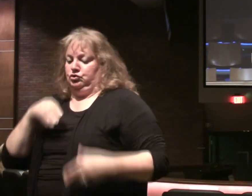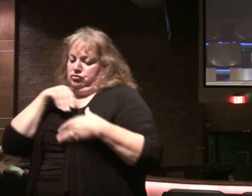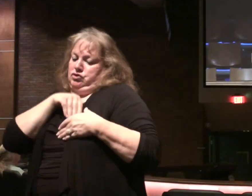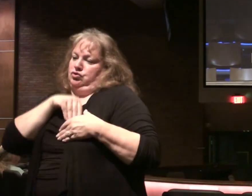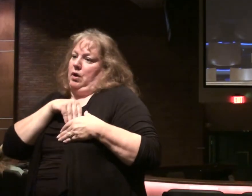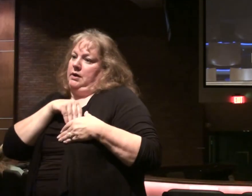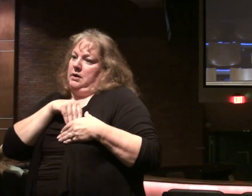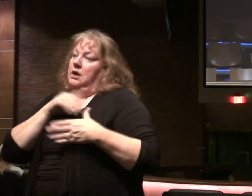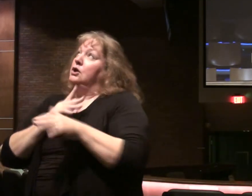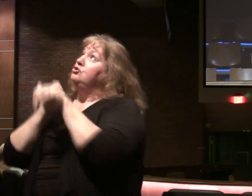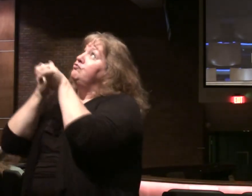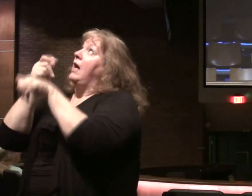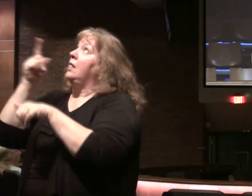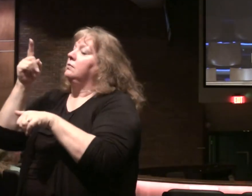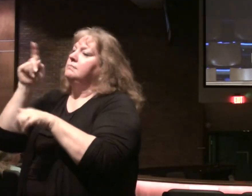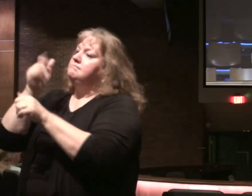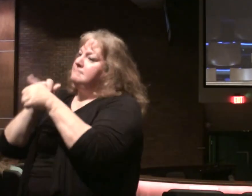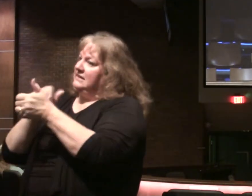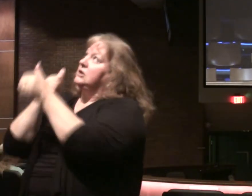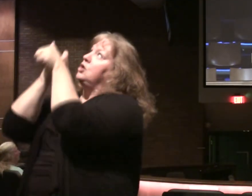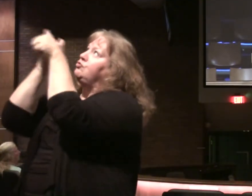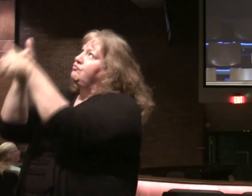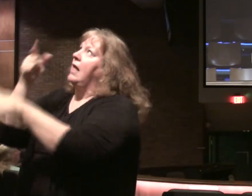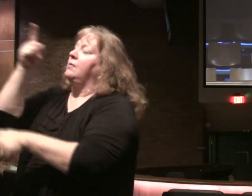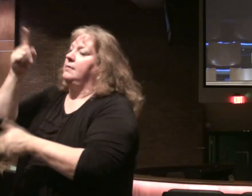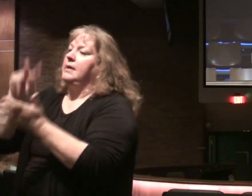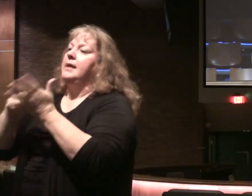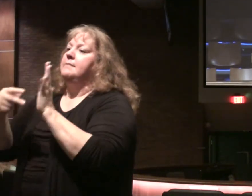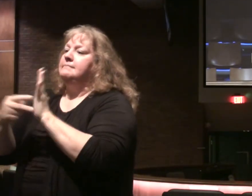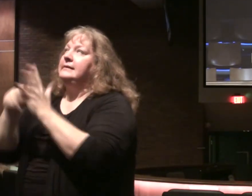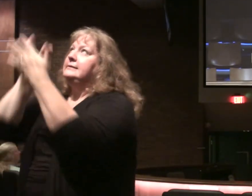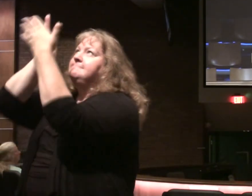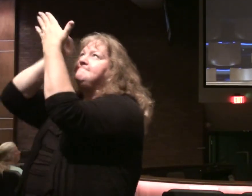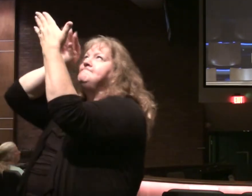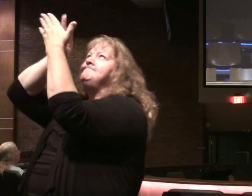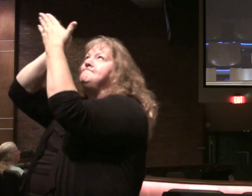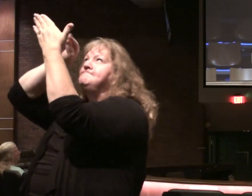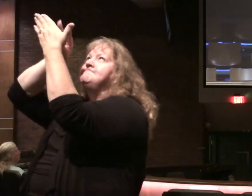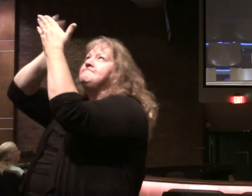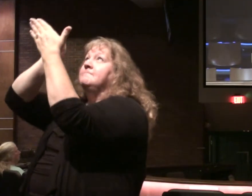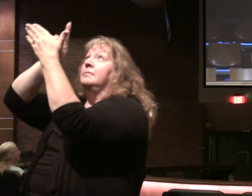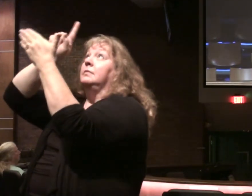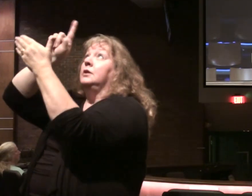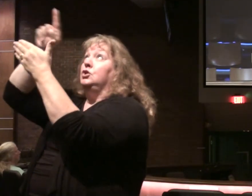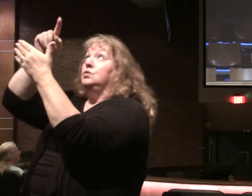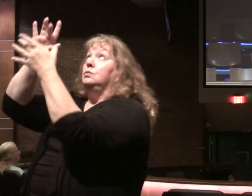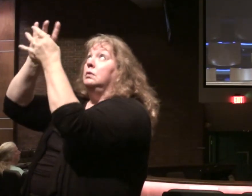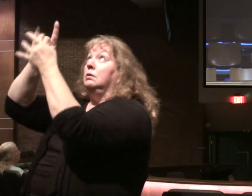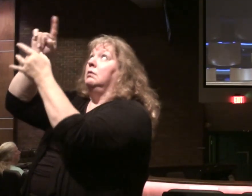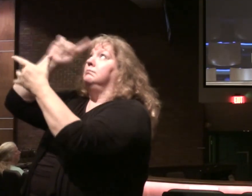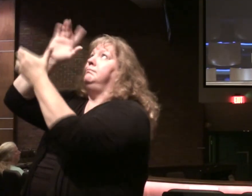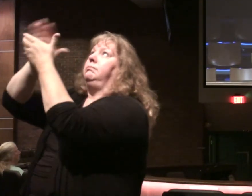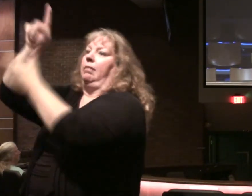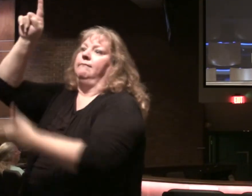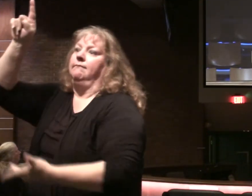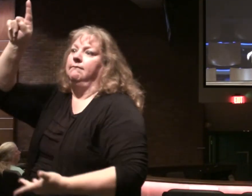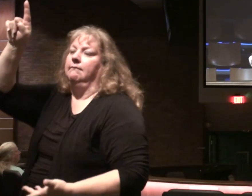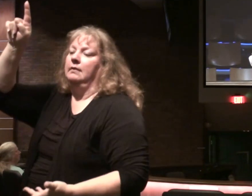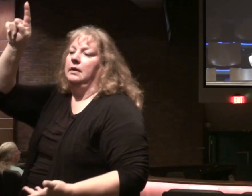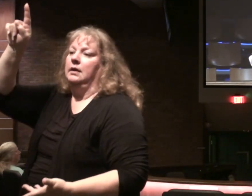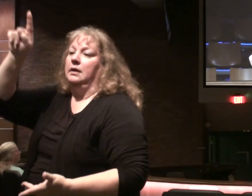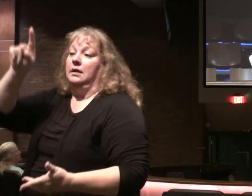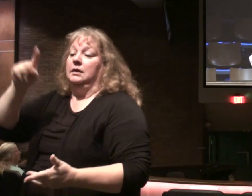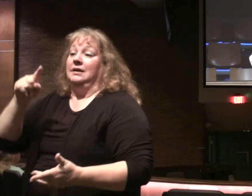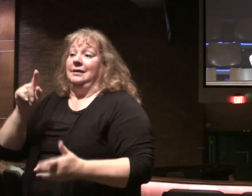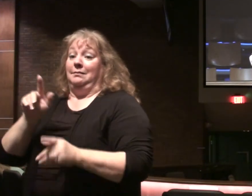If follow Christ. You must follow him. That means you must be a learner of his. You must believe what he says. It's not very